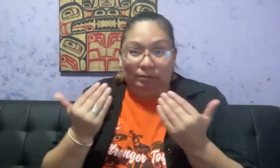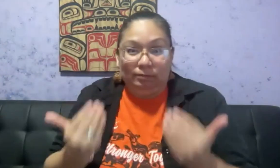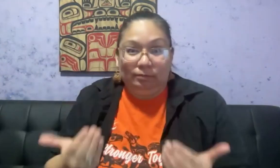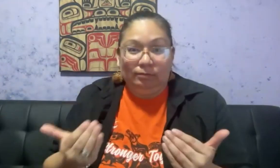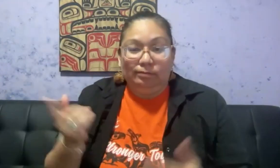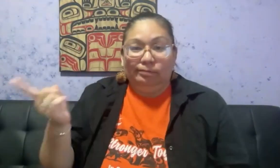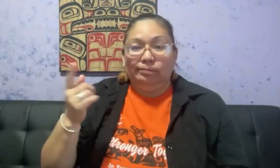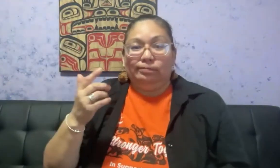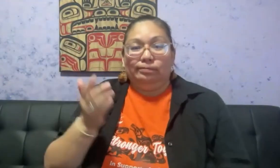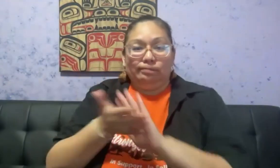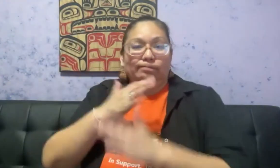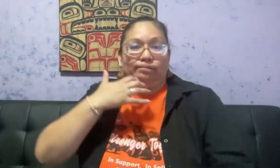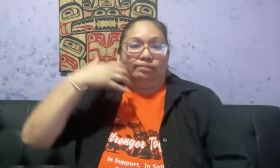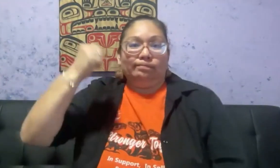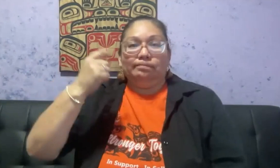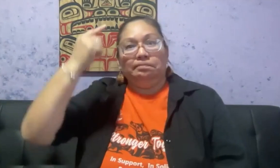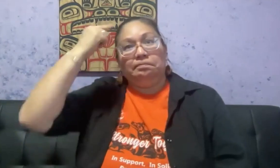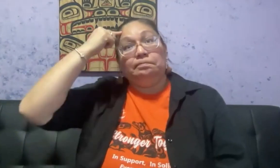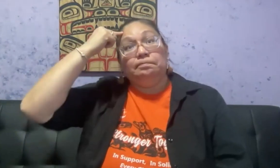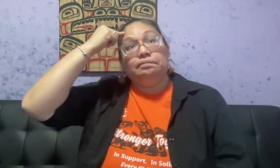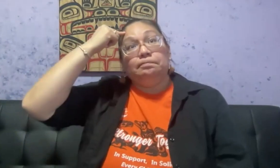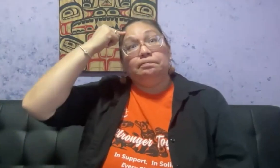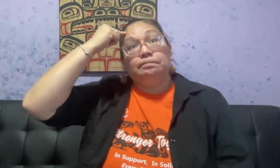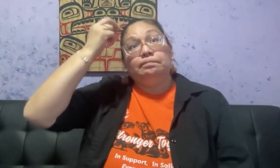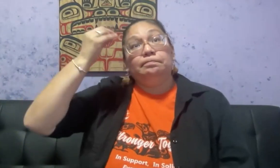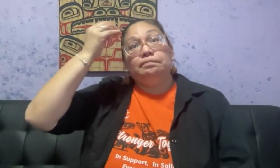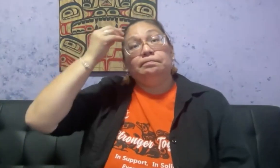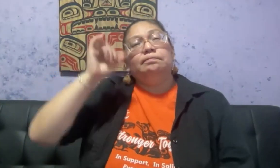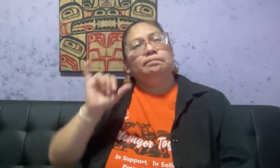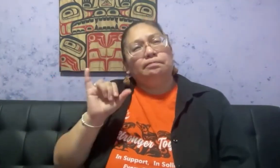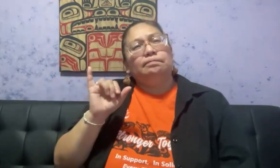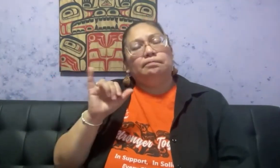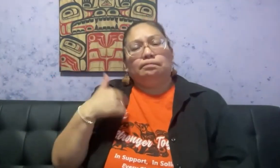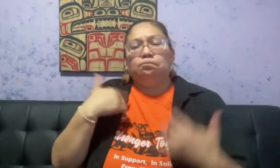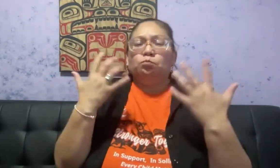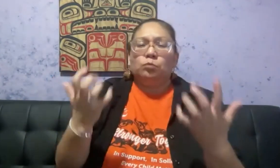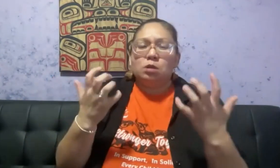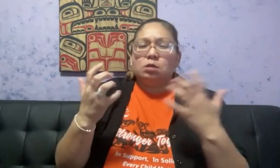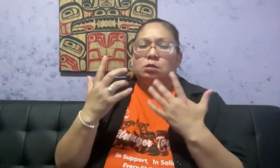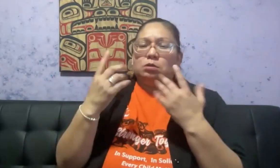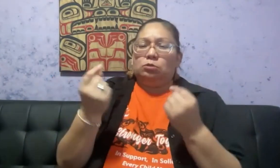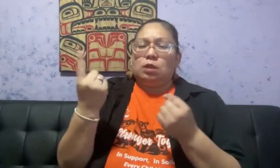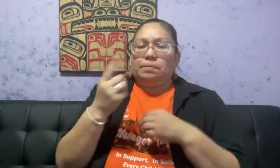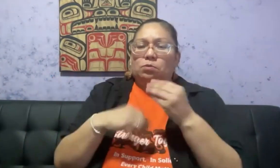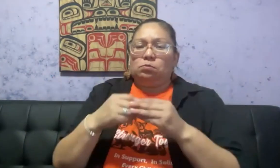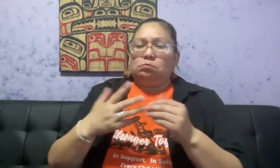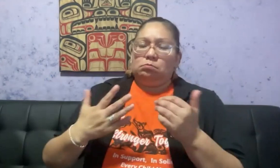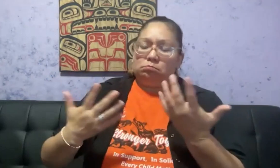Years and years later, Phyllis was thinking about how she could commemorate her favorite colored orange